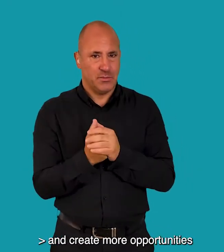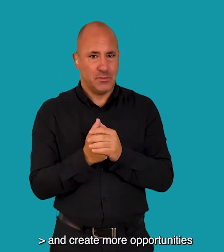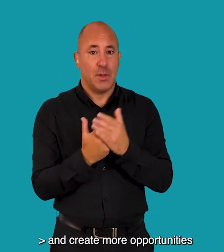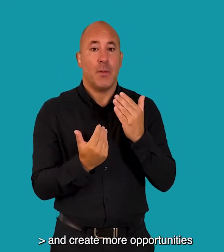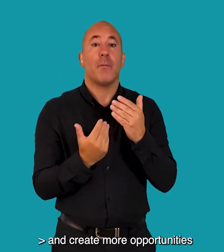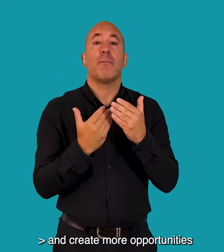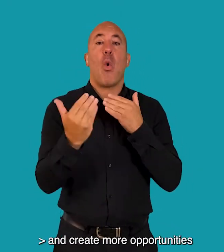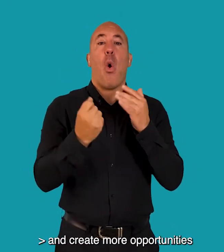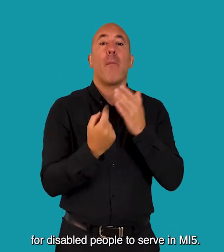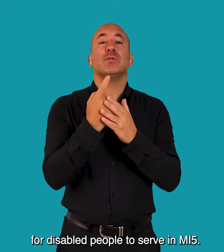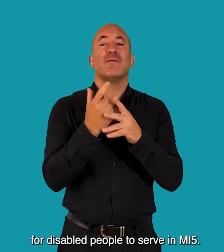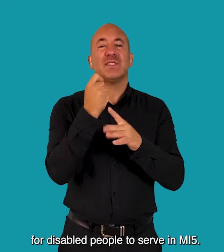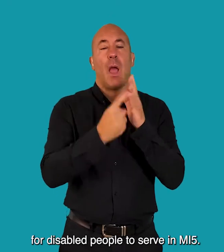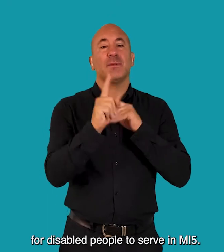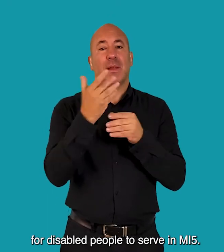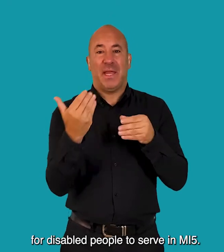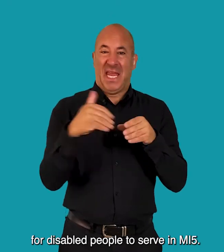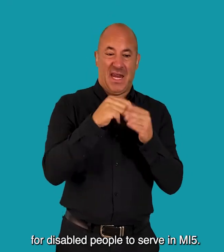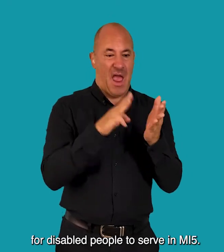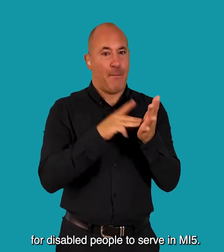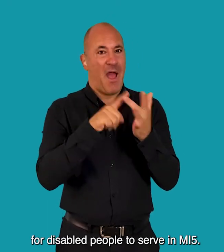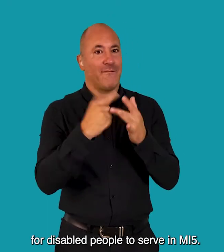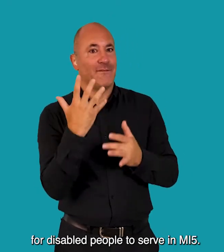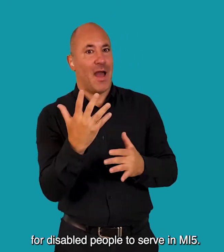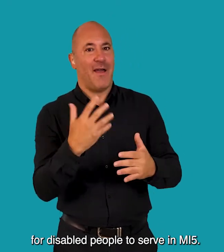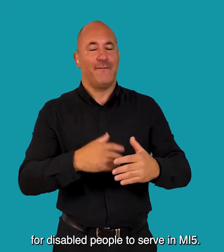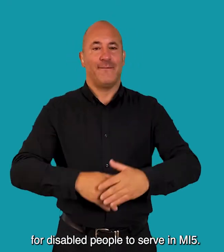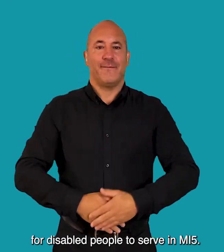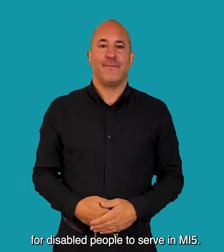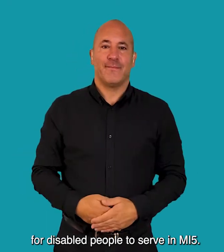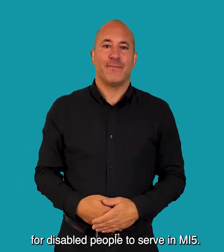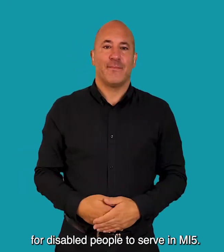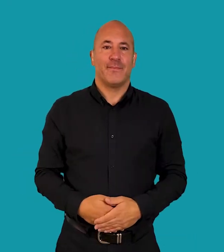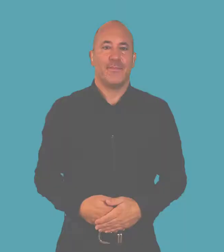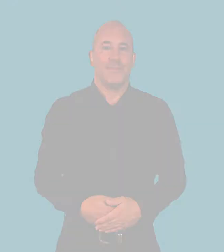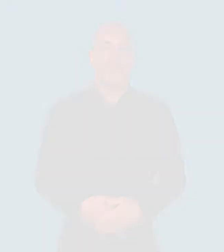create more opportunities for disabled people to serve in MI5